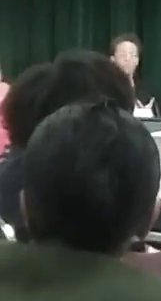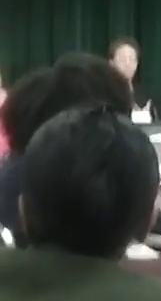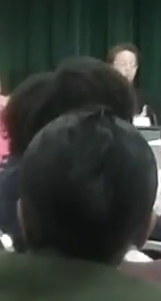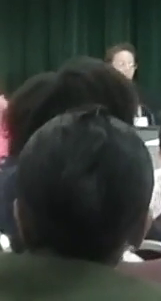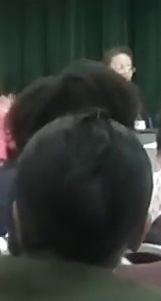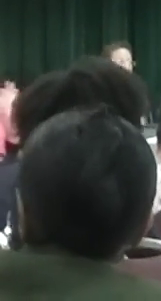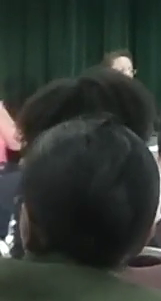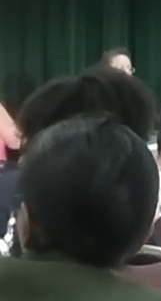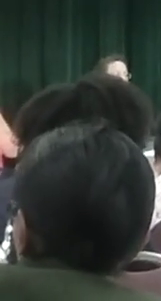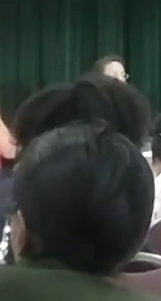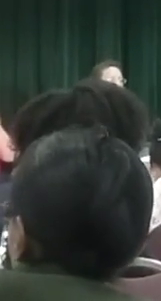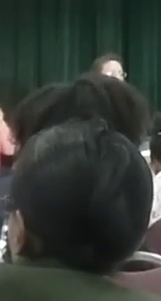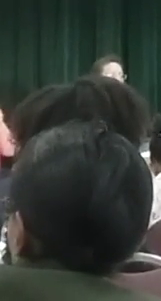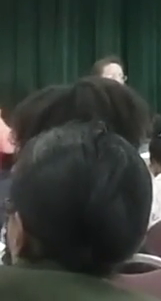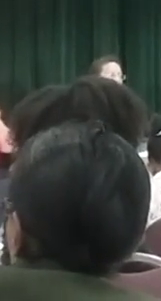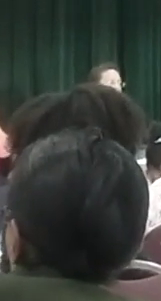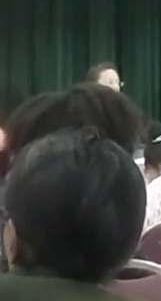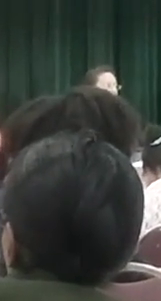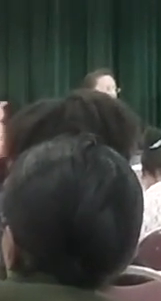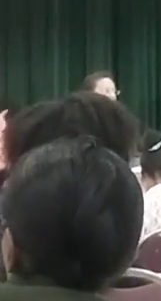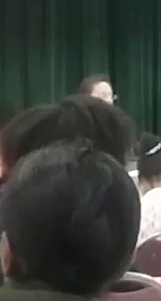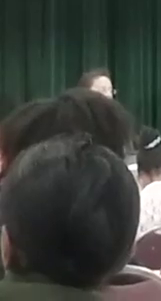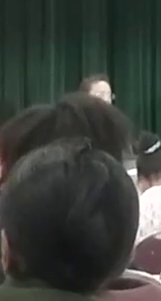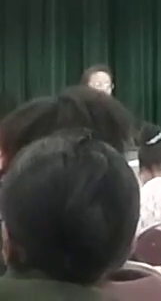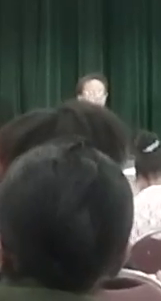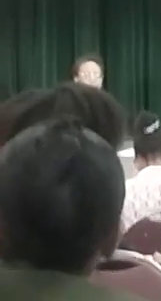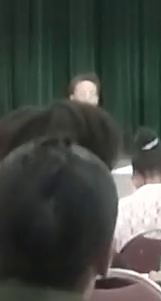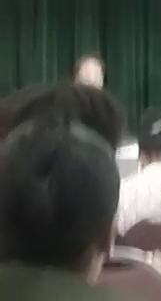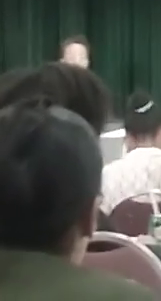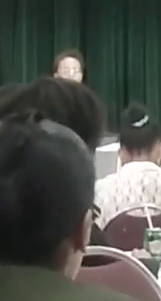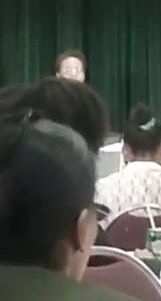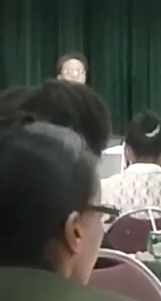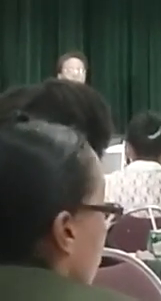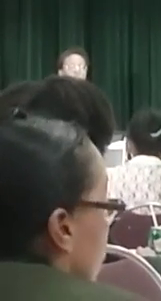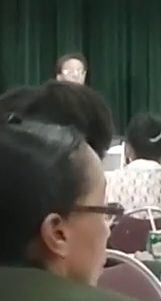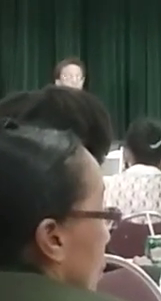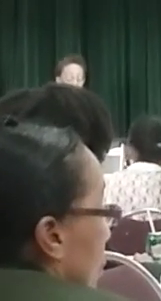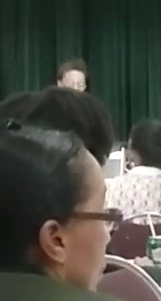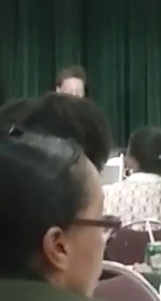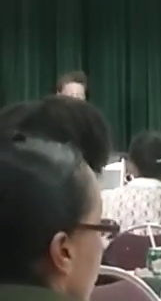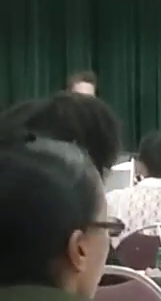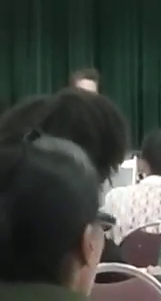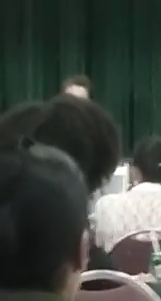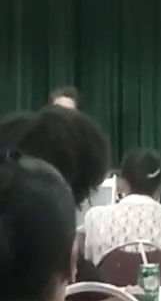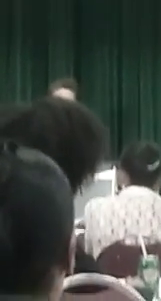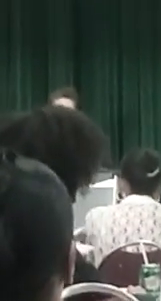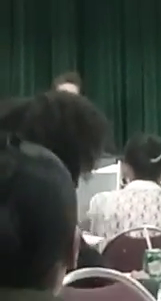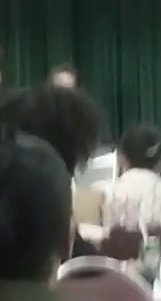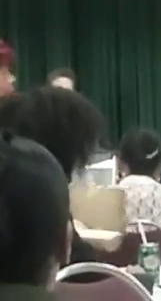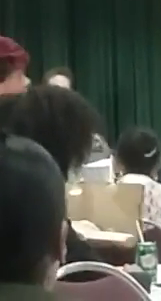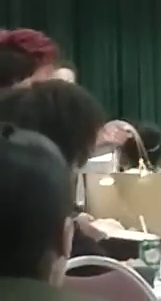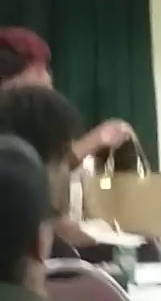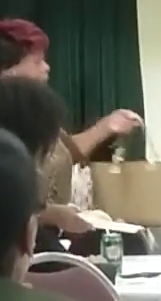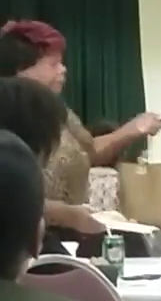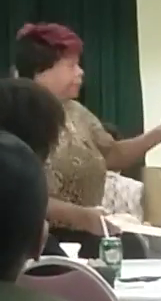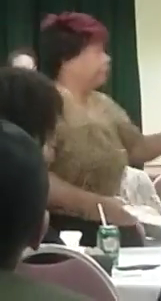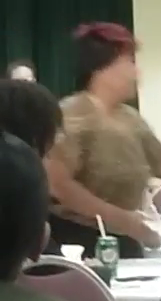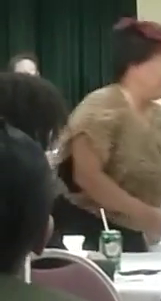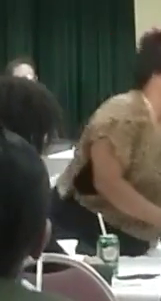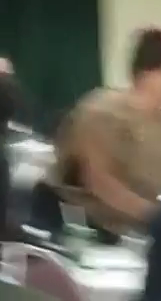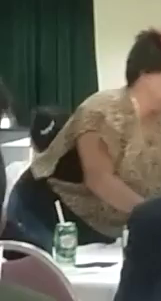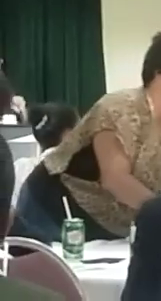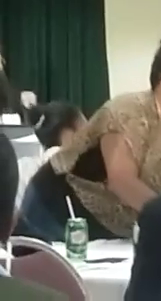the folks around the room will engage in some really meaningful and fruitful discussions around oversight. We've provided